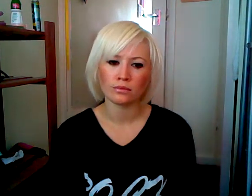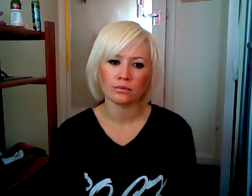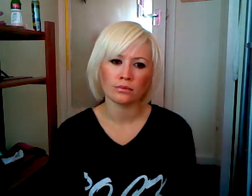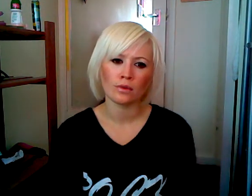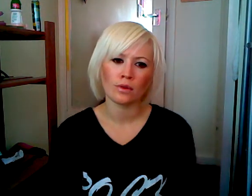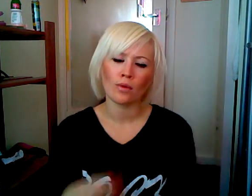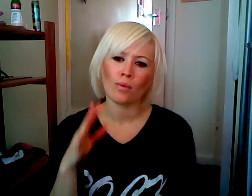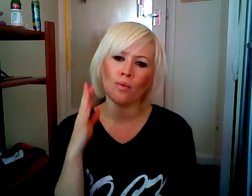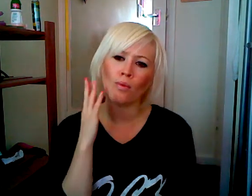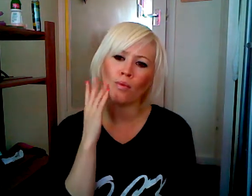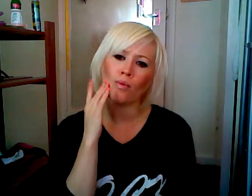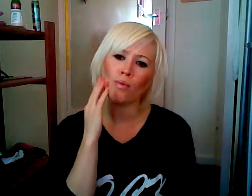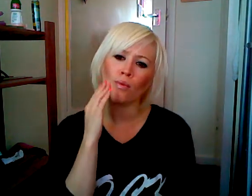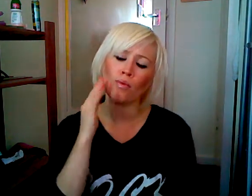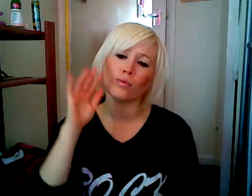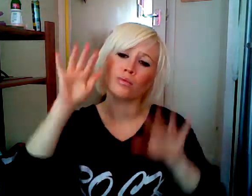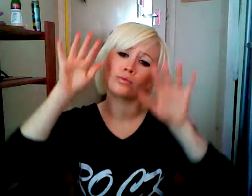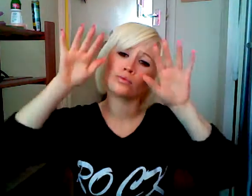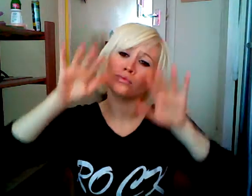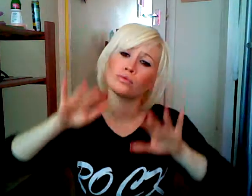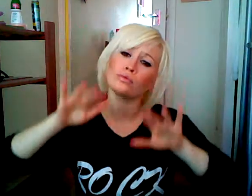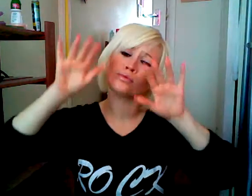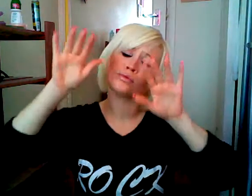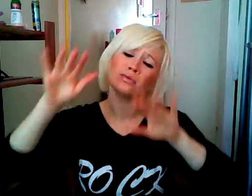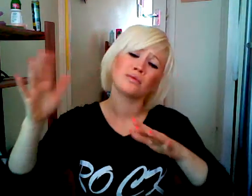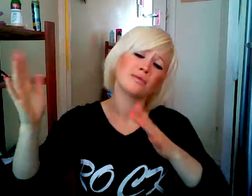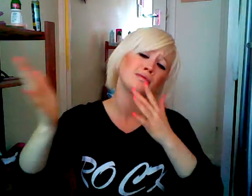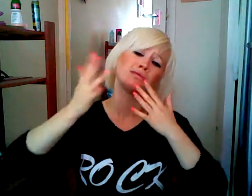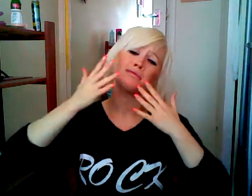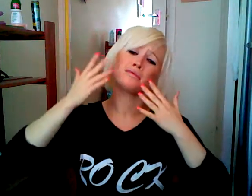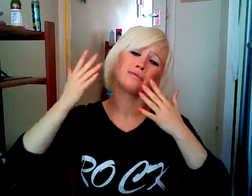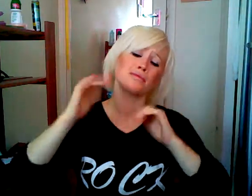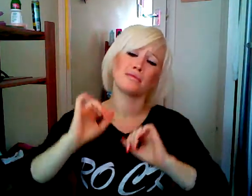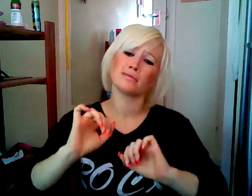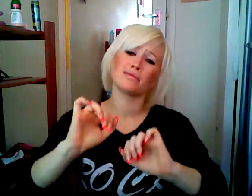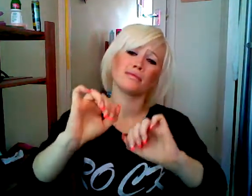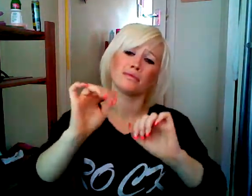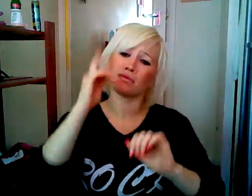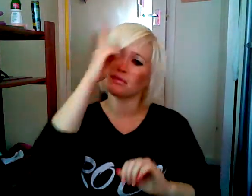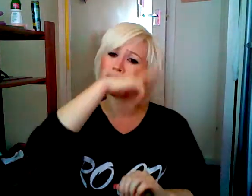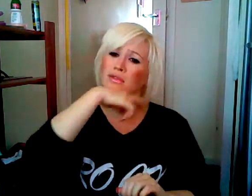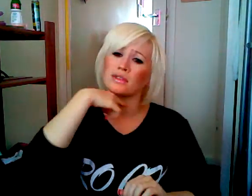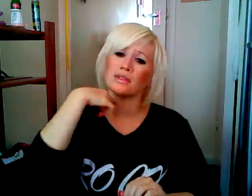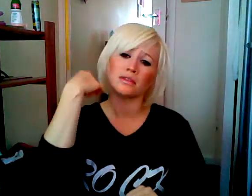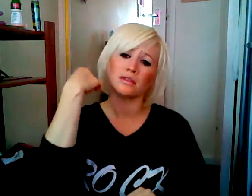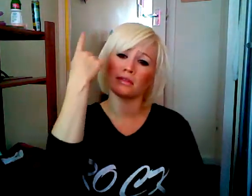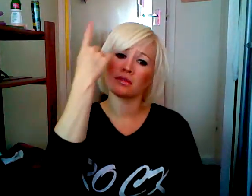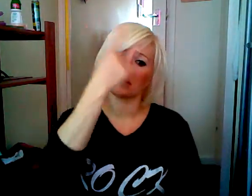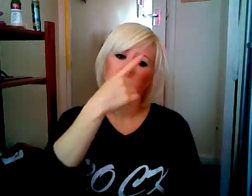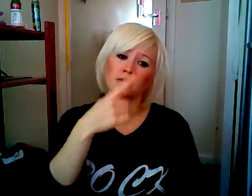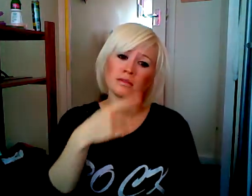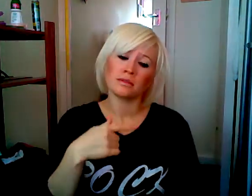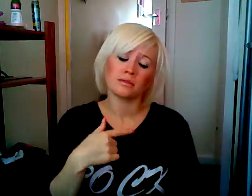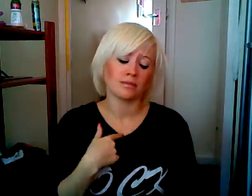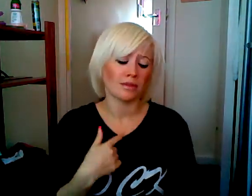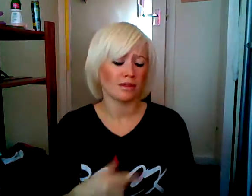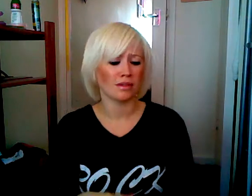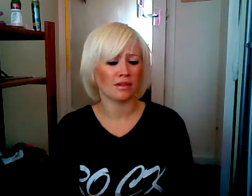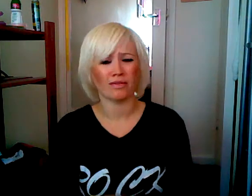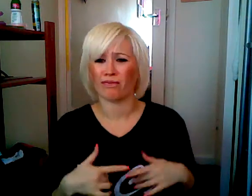When the rain is blowing in your face, and the whole